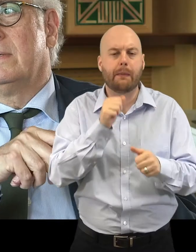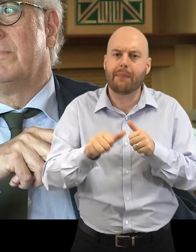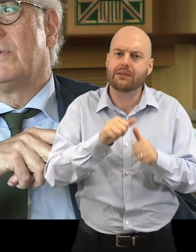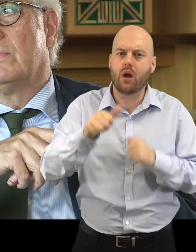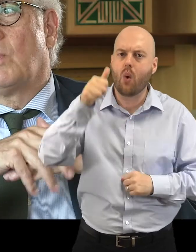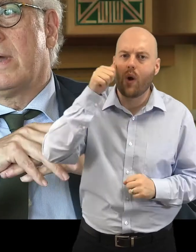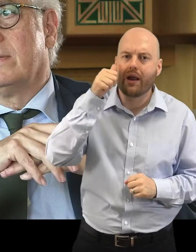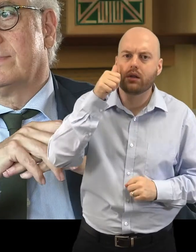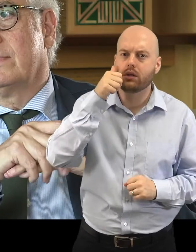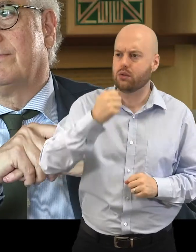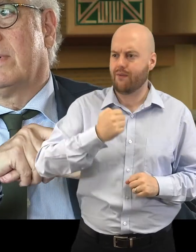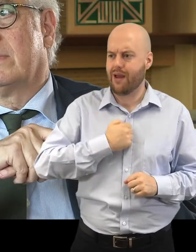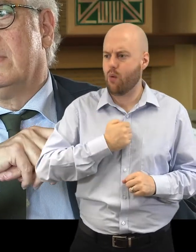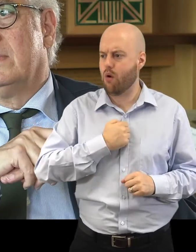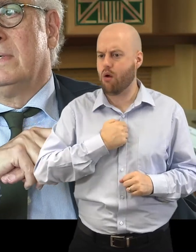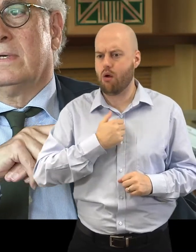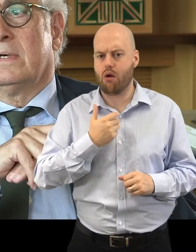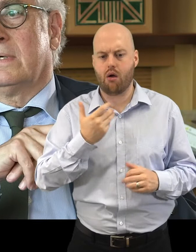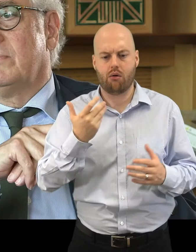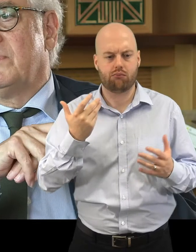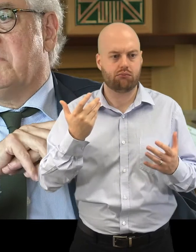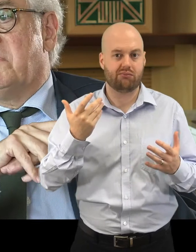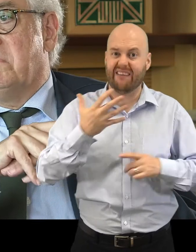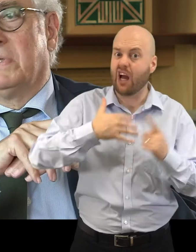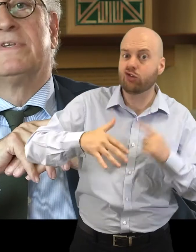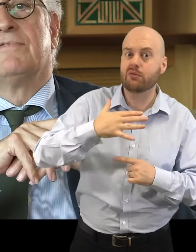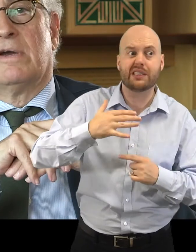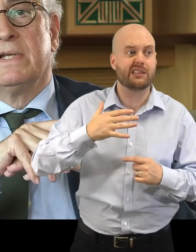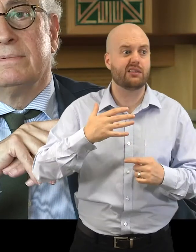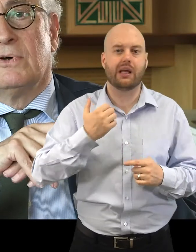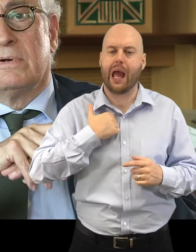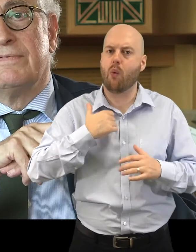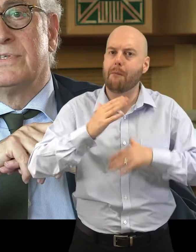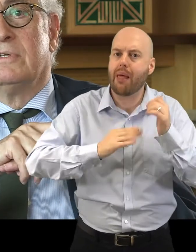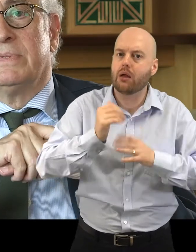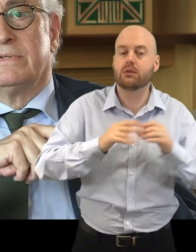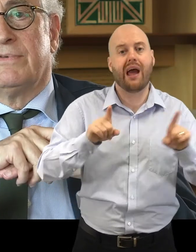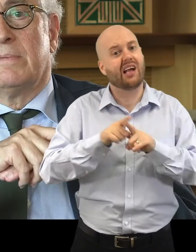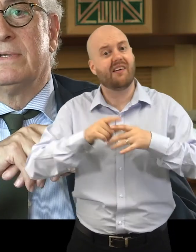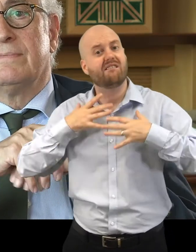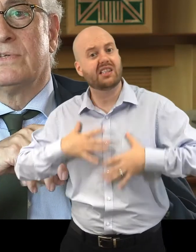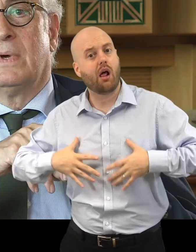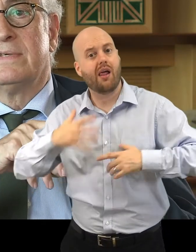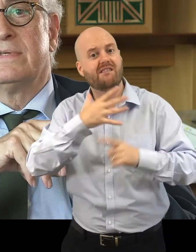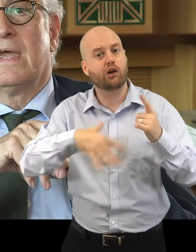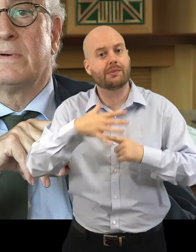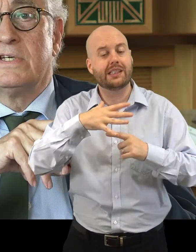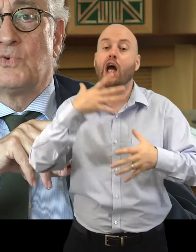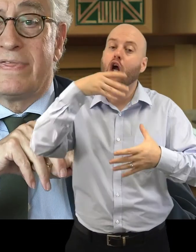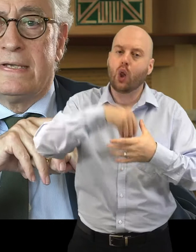better awareness of our built environment or physical built environment as well as the heritage within